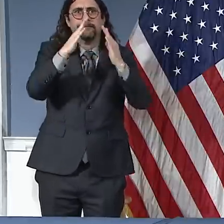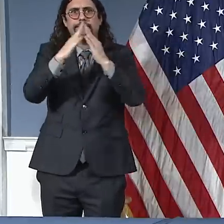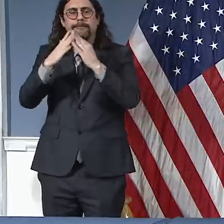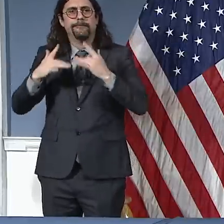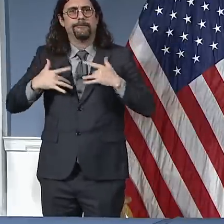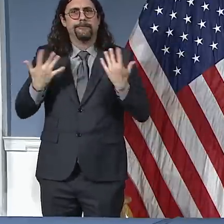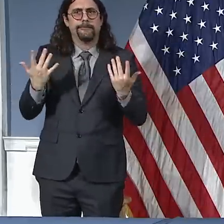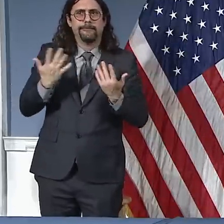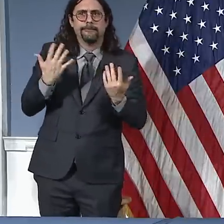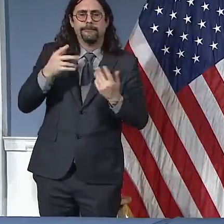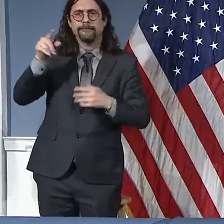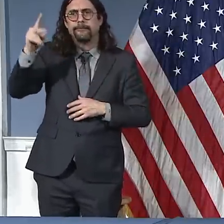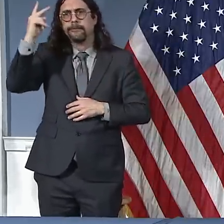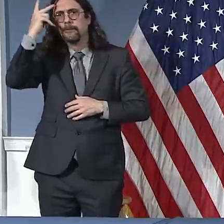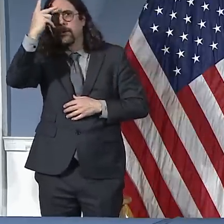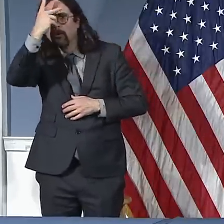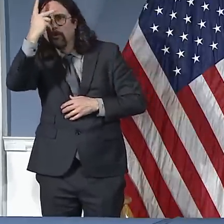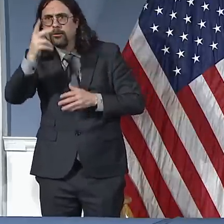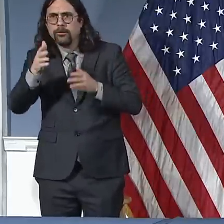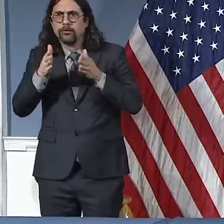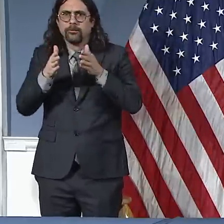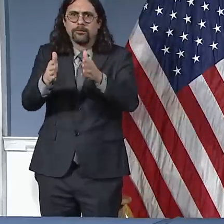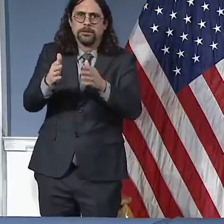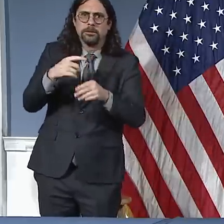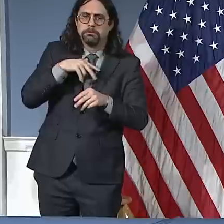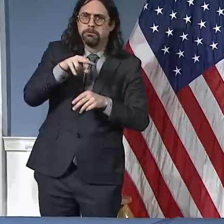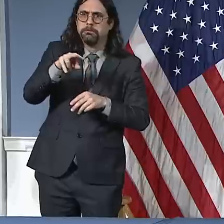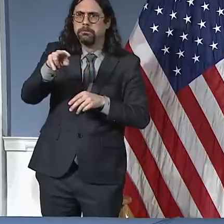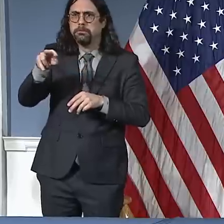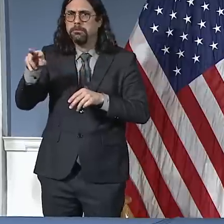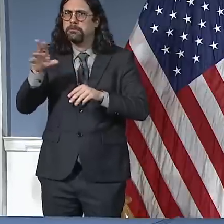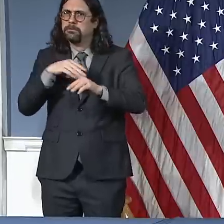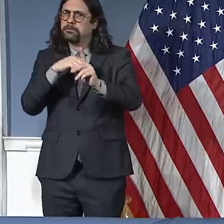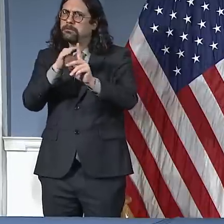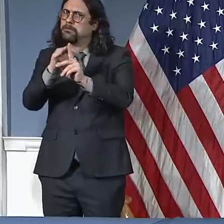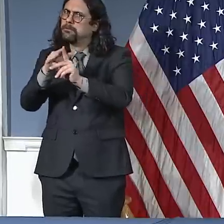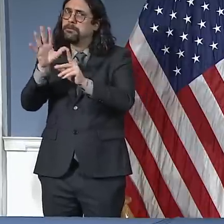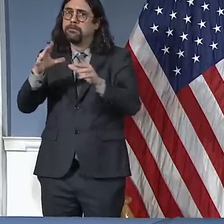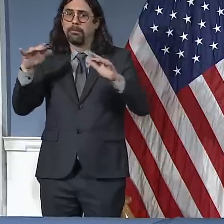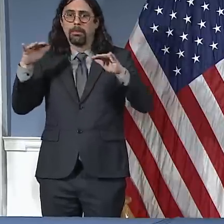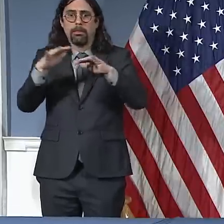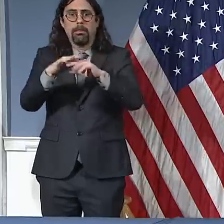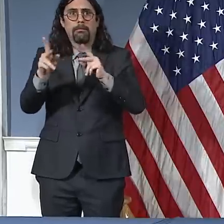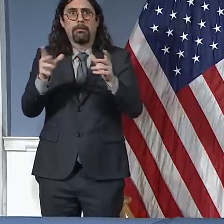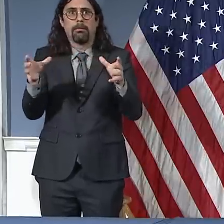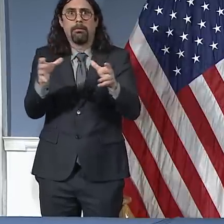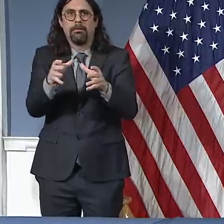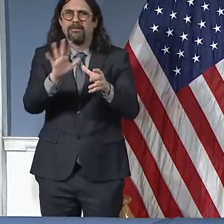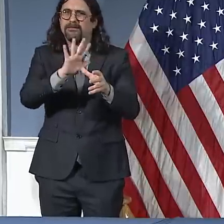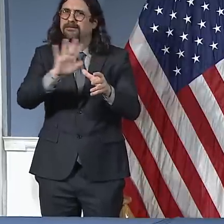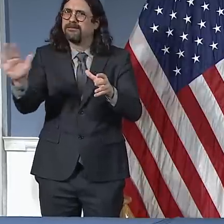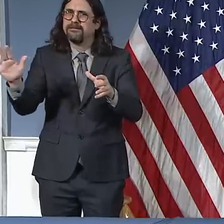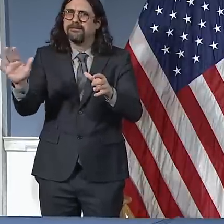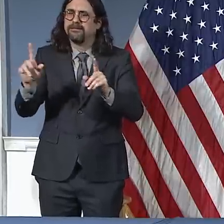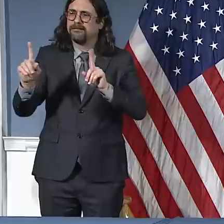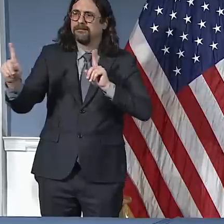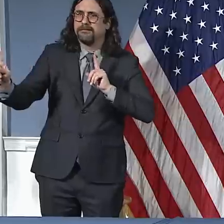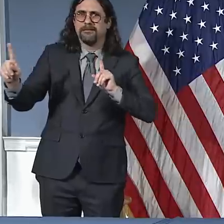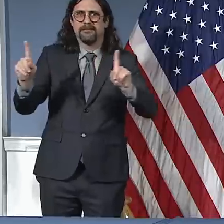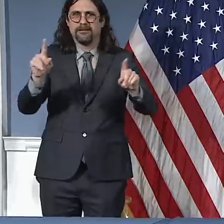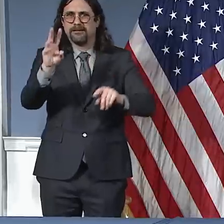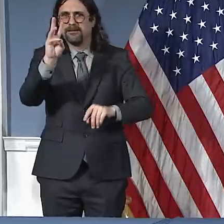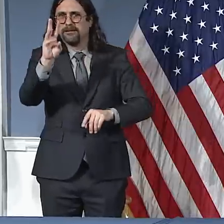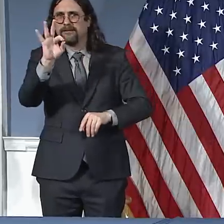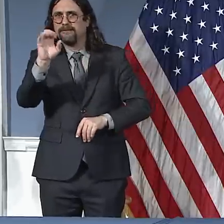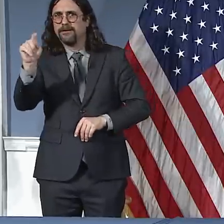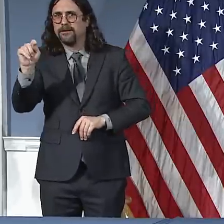that people don't congregate, don't live the way we used to just weeks ago, but live in this new reality. And I spoke several times